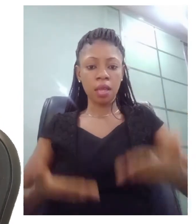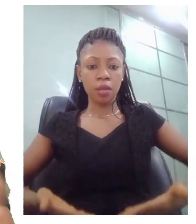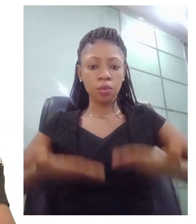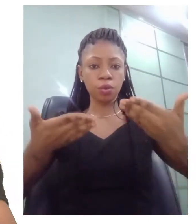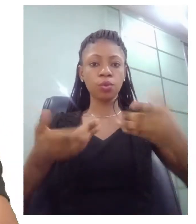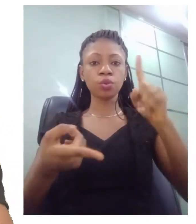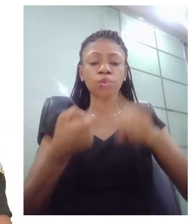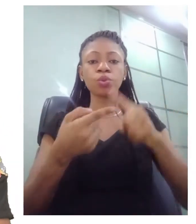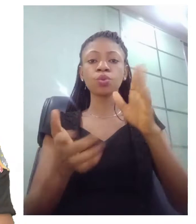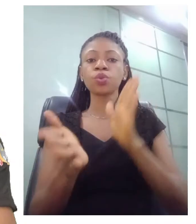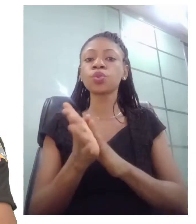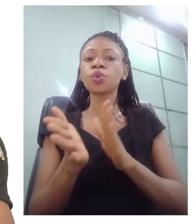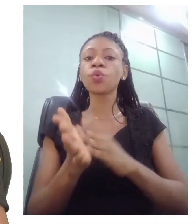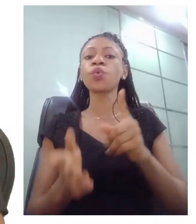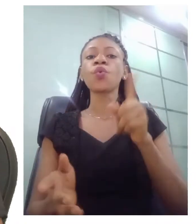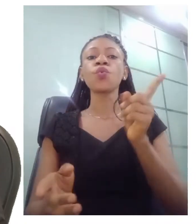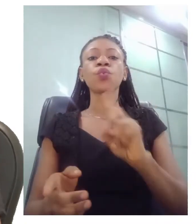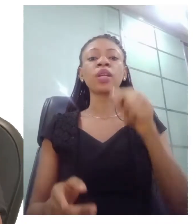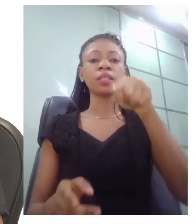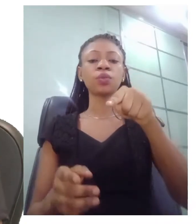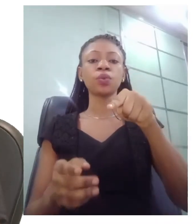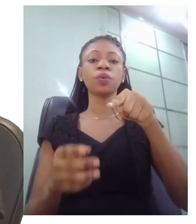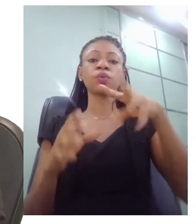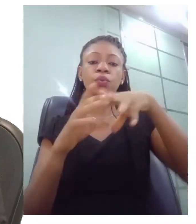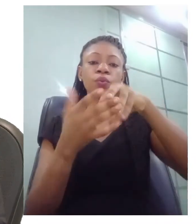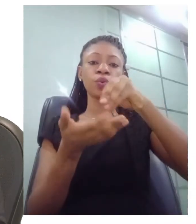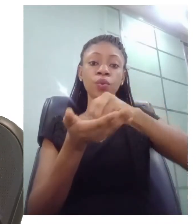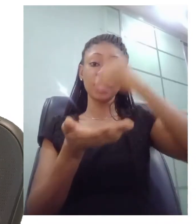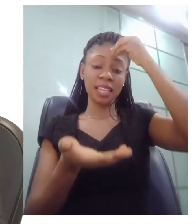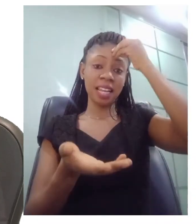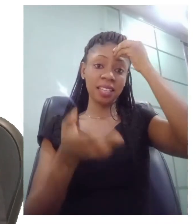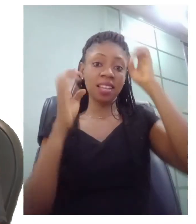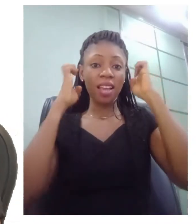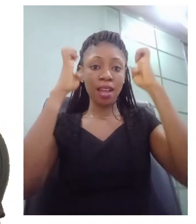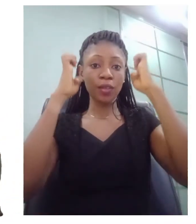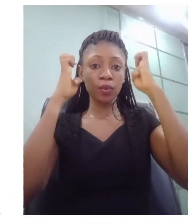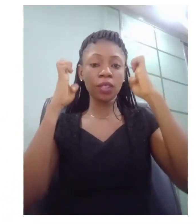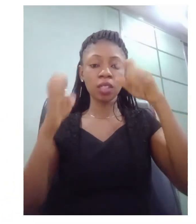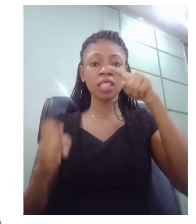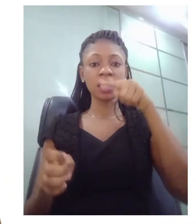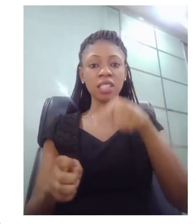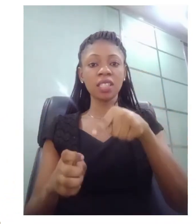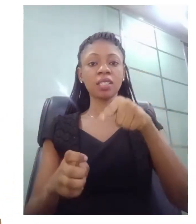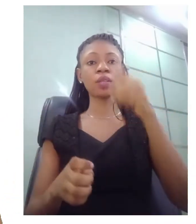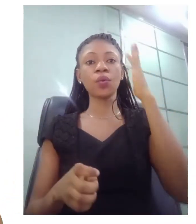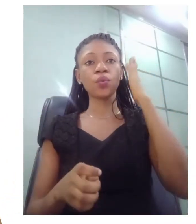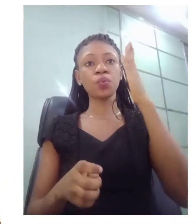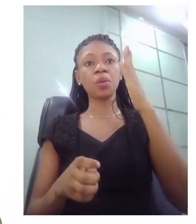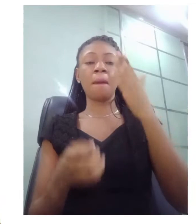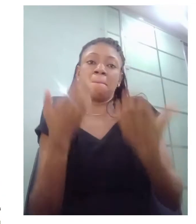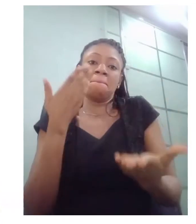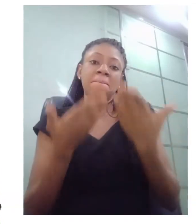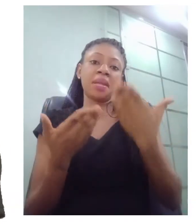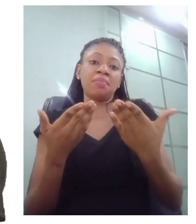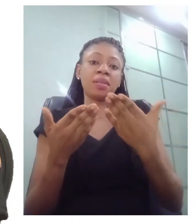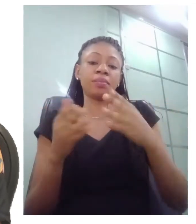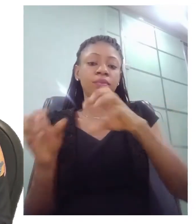she would hardly drop her indigenous sign language knowledge. Possibly she would have been